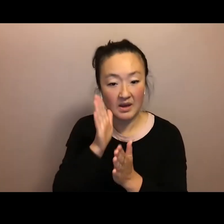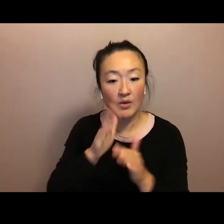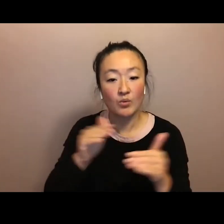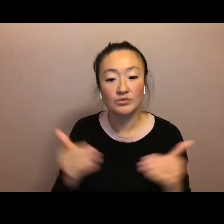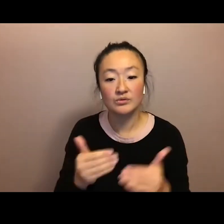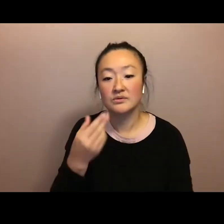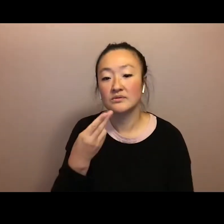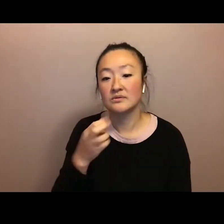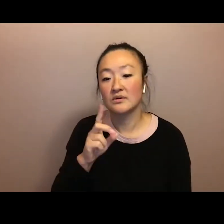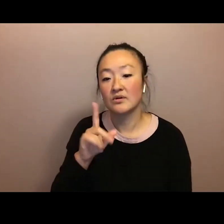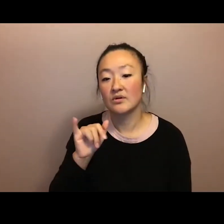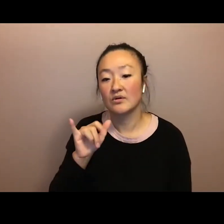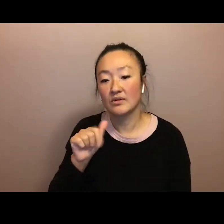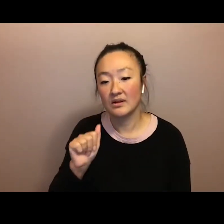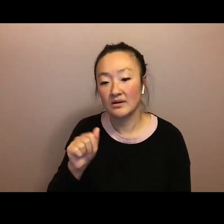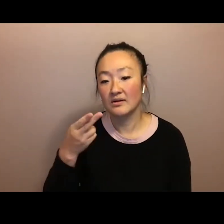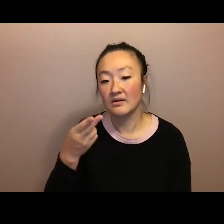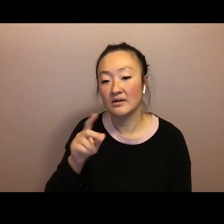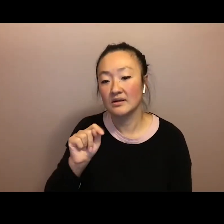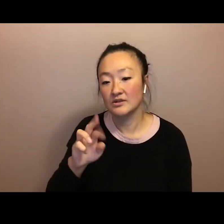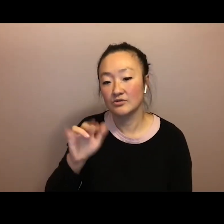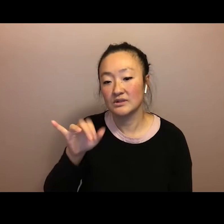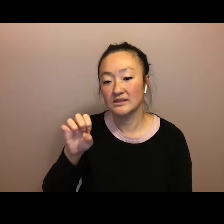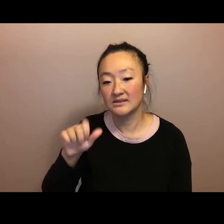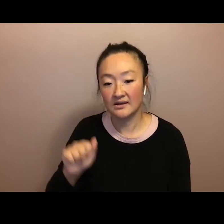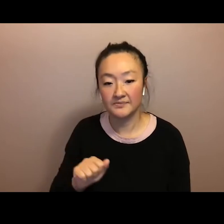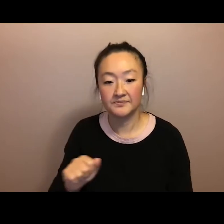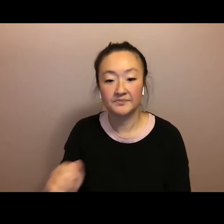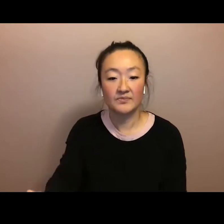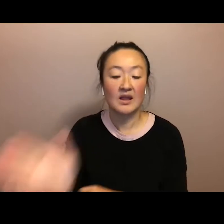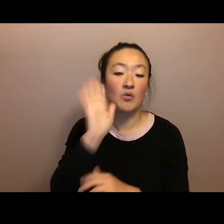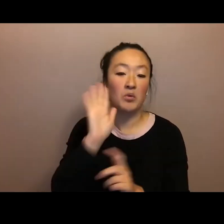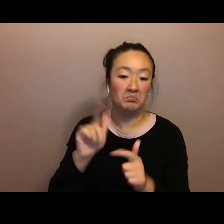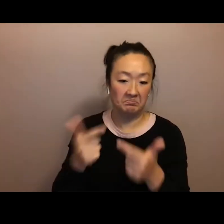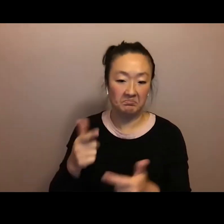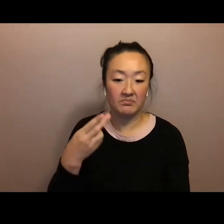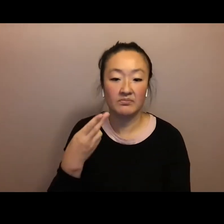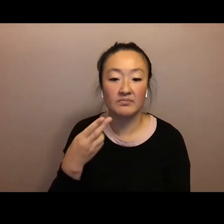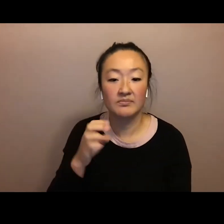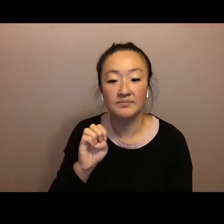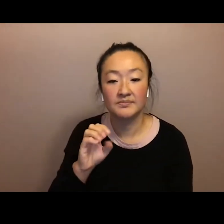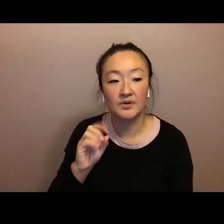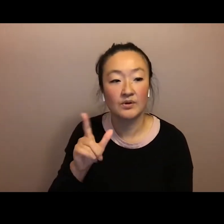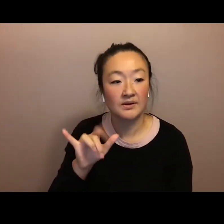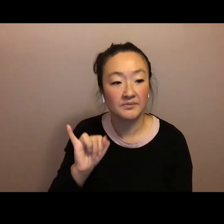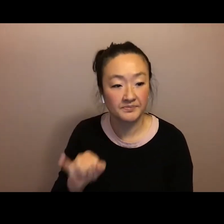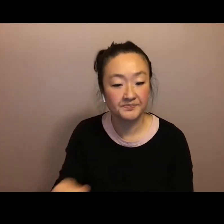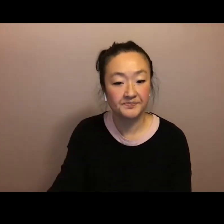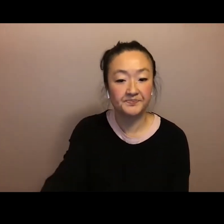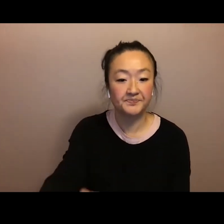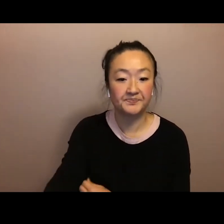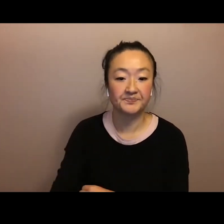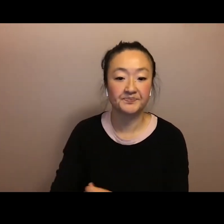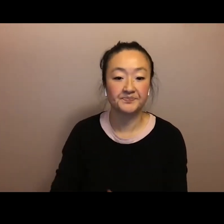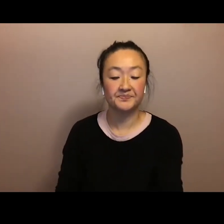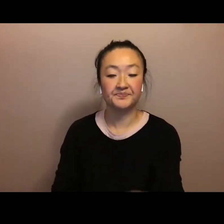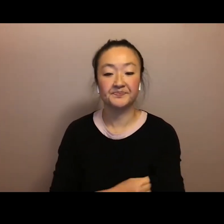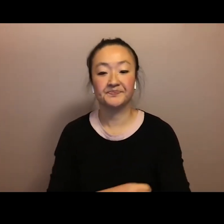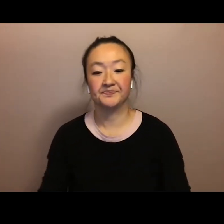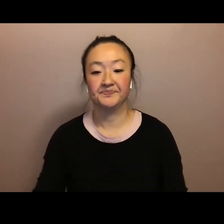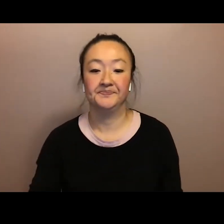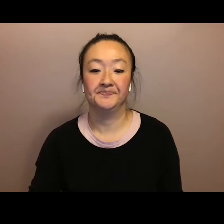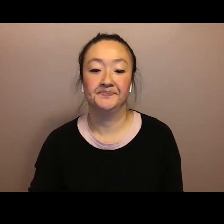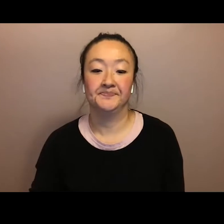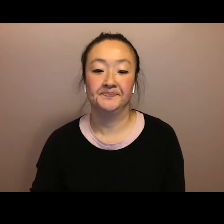Jamaica Heoli Mele Kalani Osorio is Assistant Professor of Indigenous and Native Hawaiian Politics at the University of